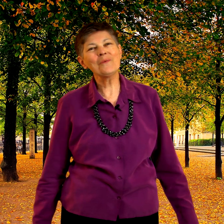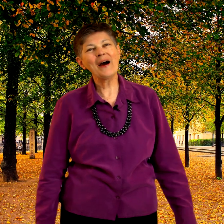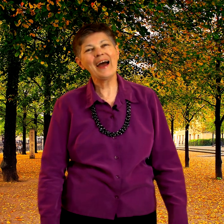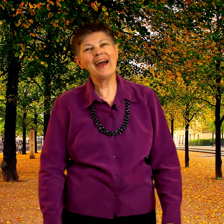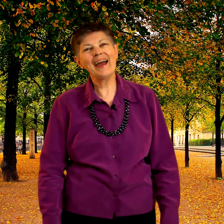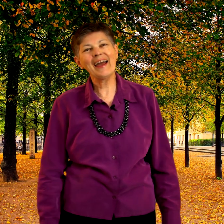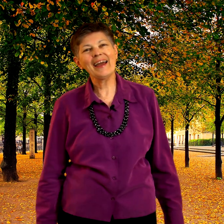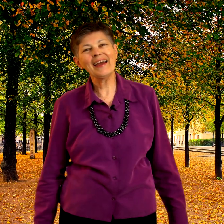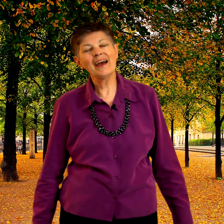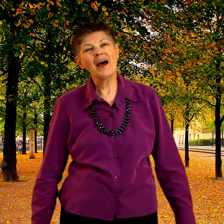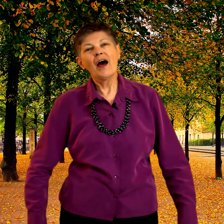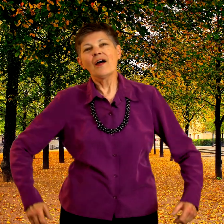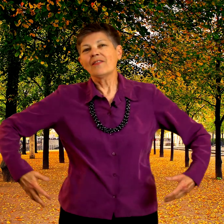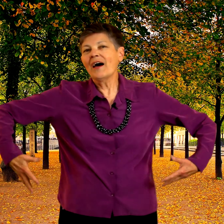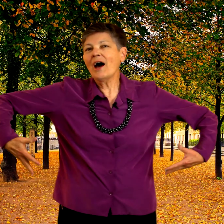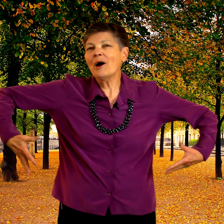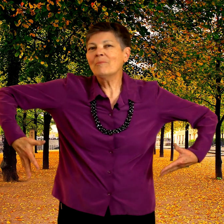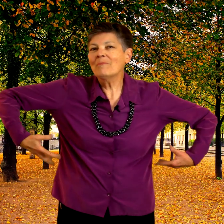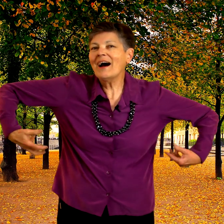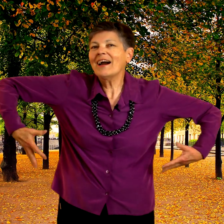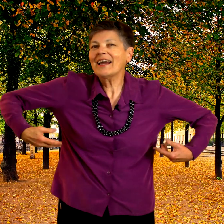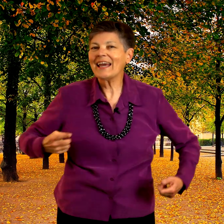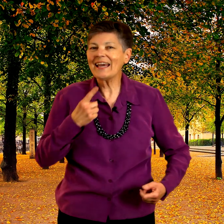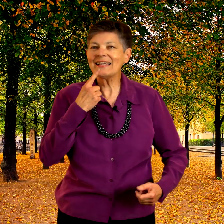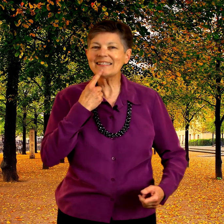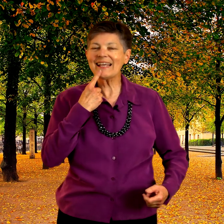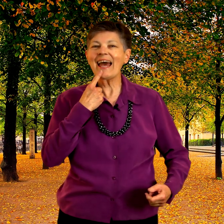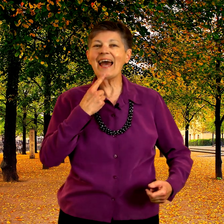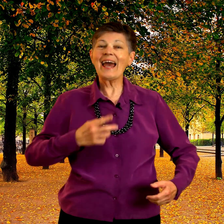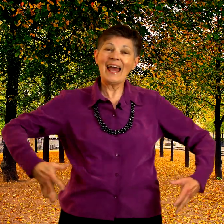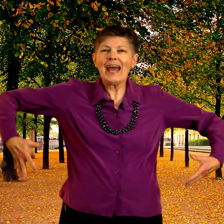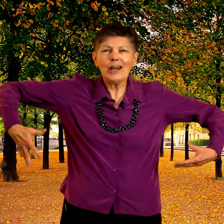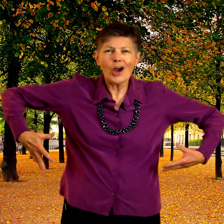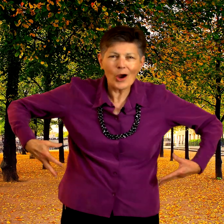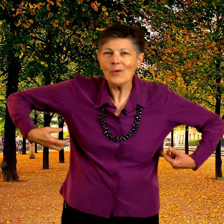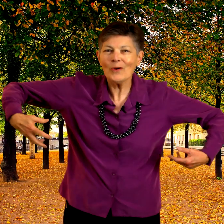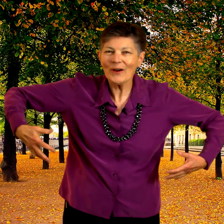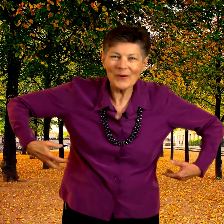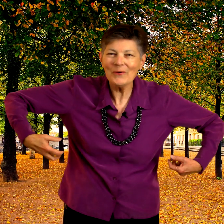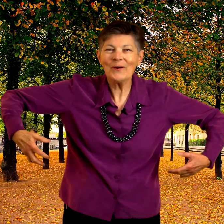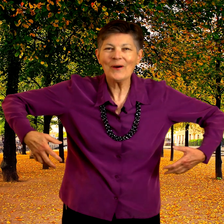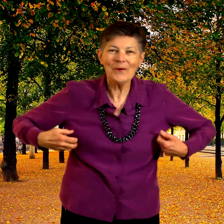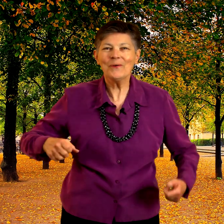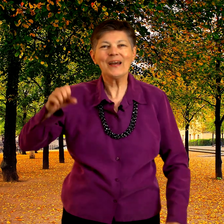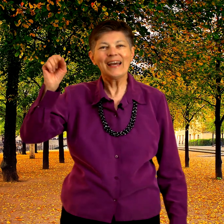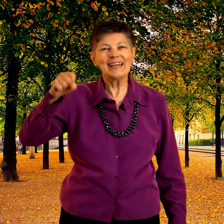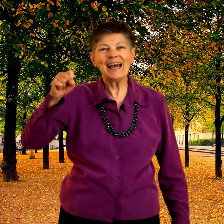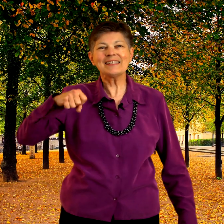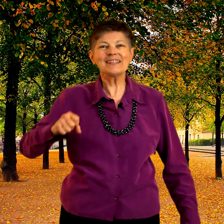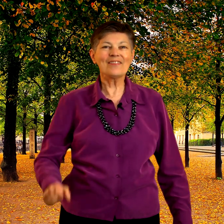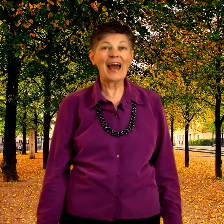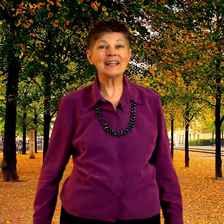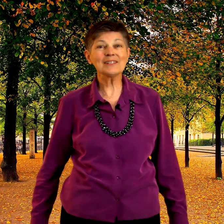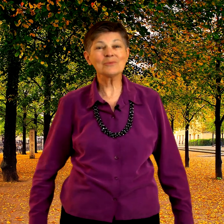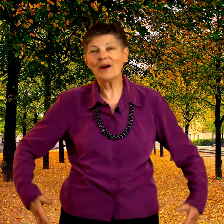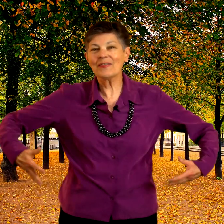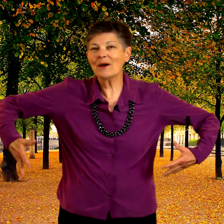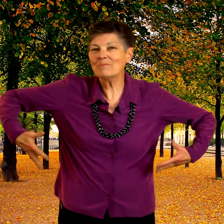way. The monkey said, oop, oop, oop. Yes, that's what the